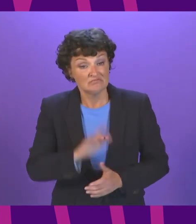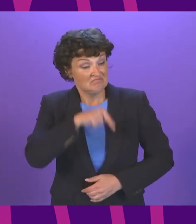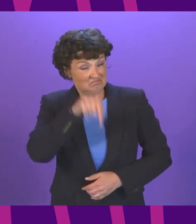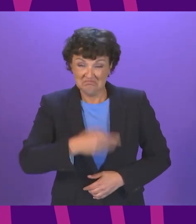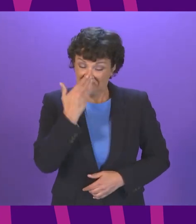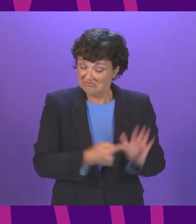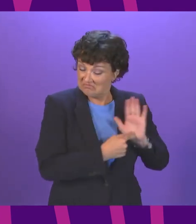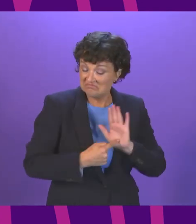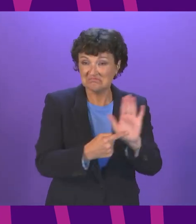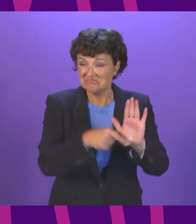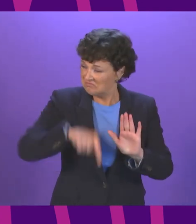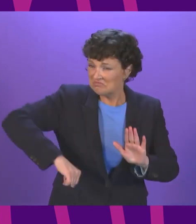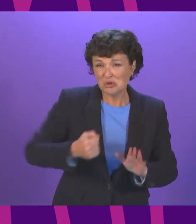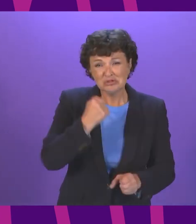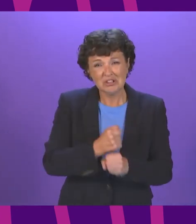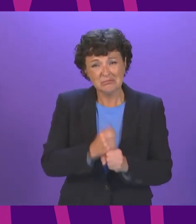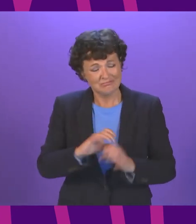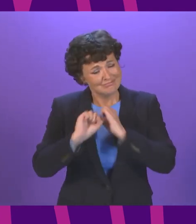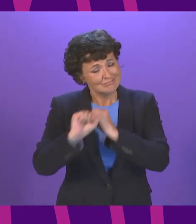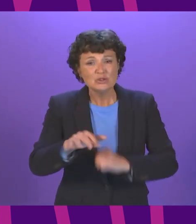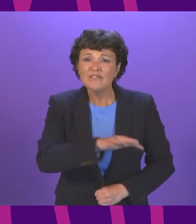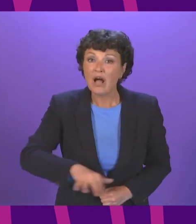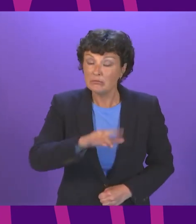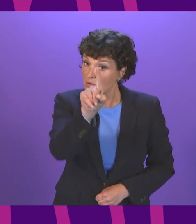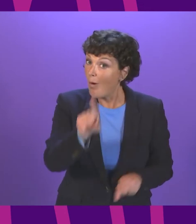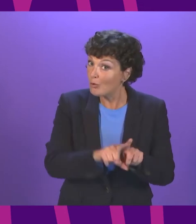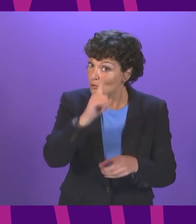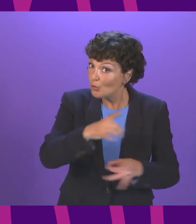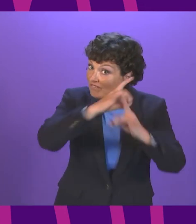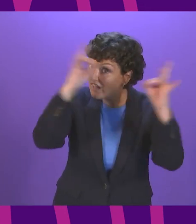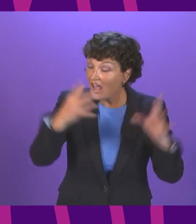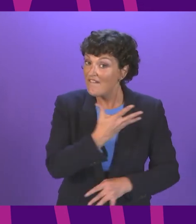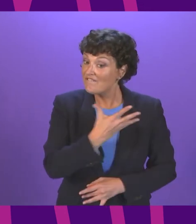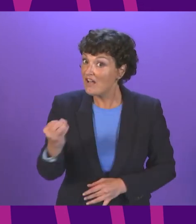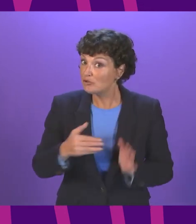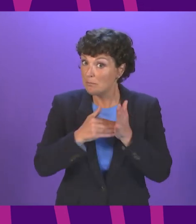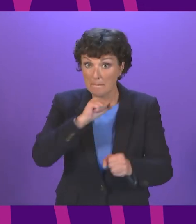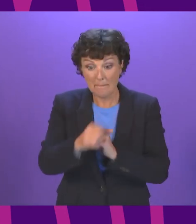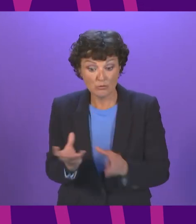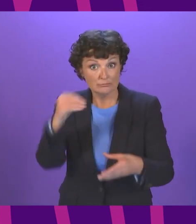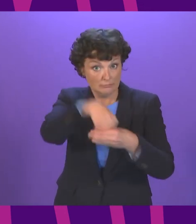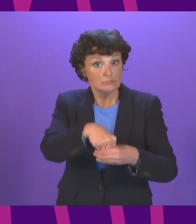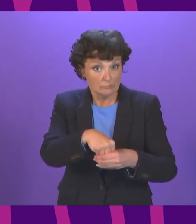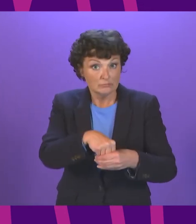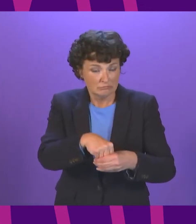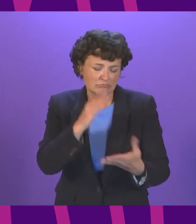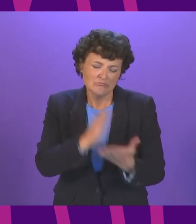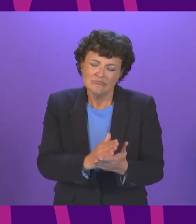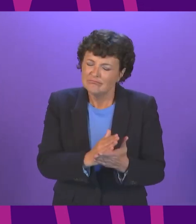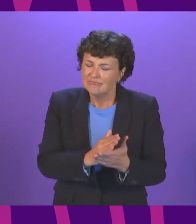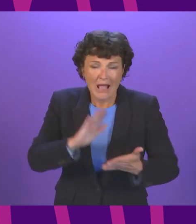government's commitment to families and then we have the £500 million whole family well-being fund that is very welcome